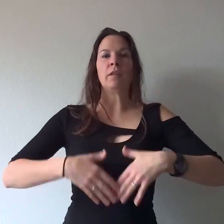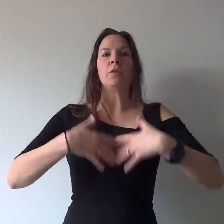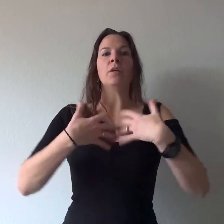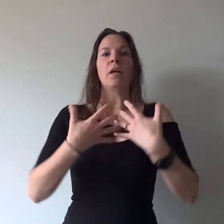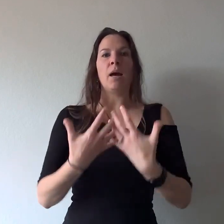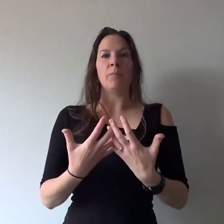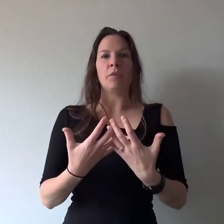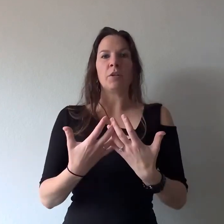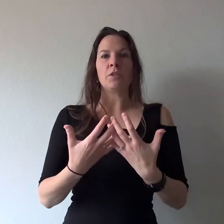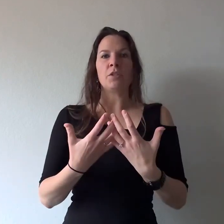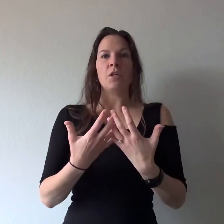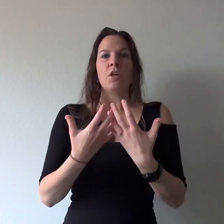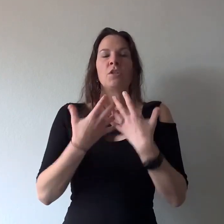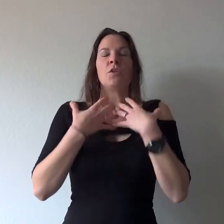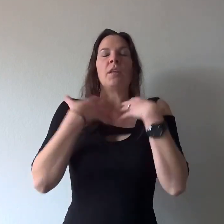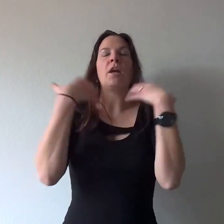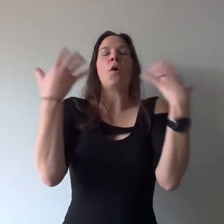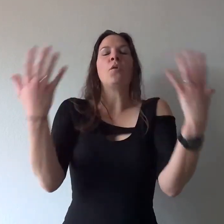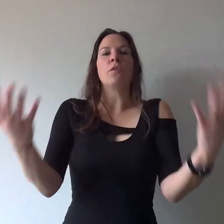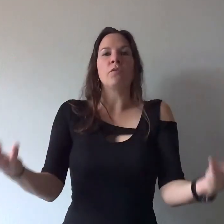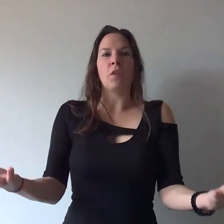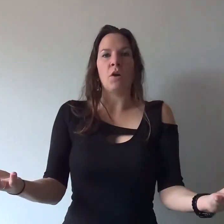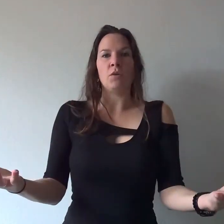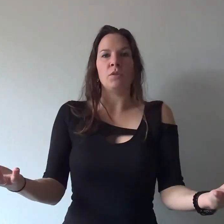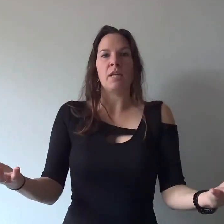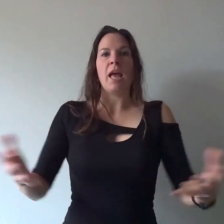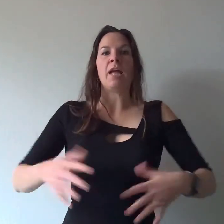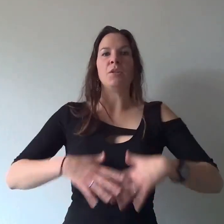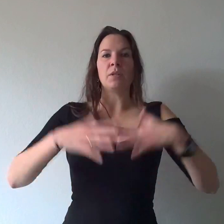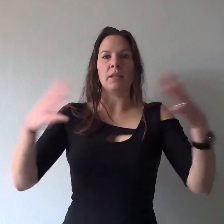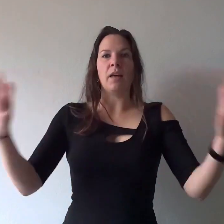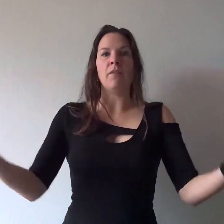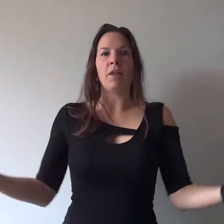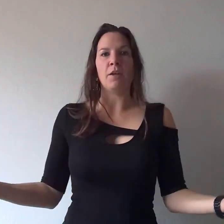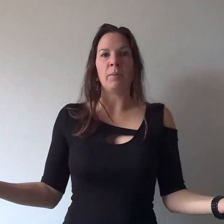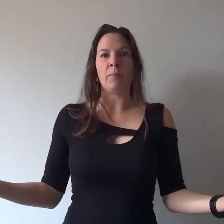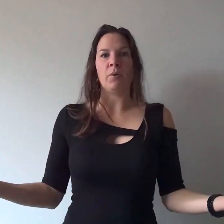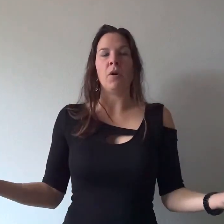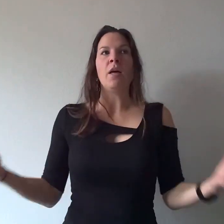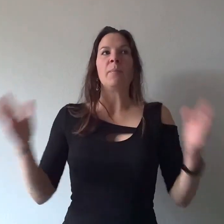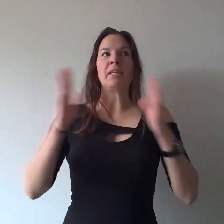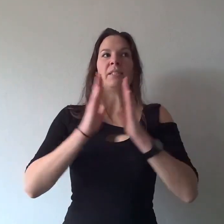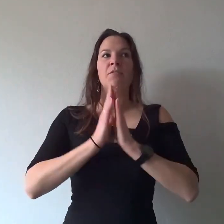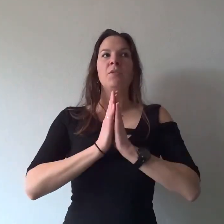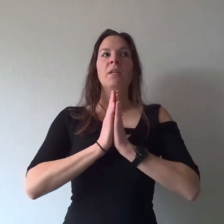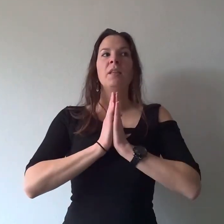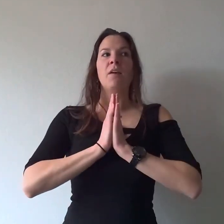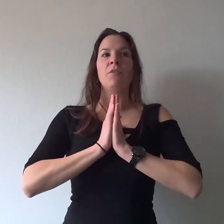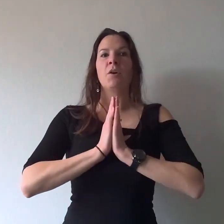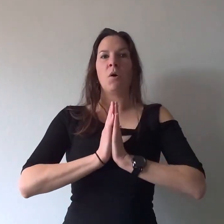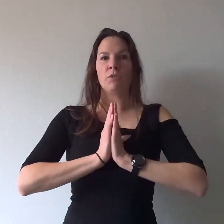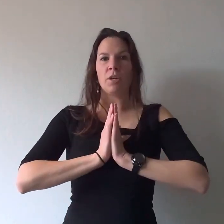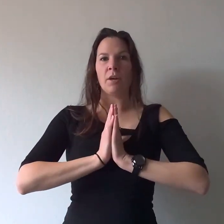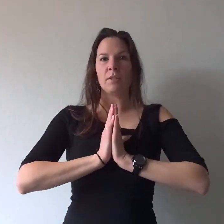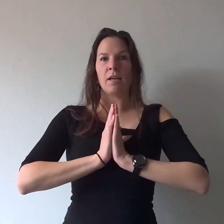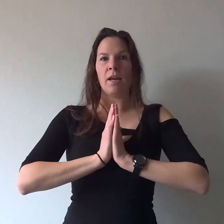your cup first so that it overflows and you can love other people because if you can love your own dark side